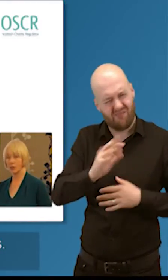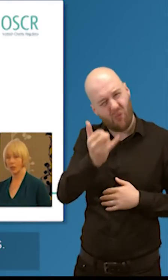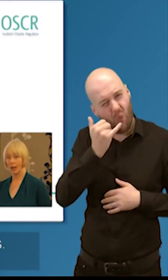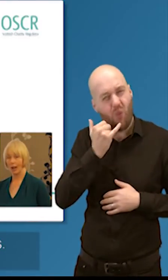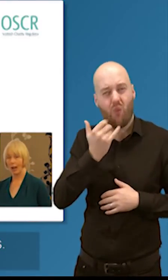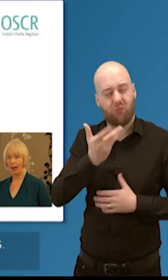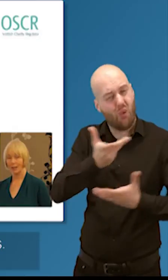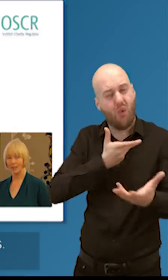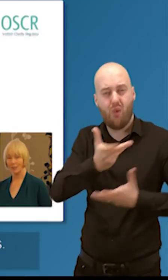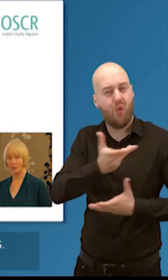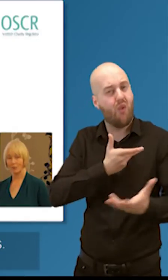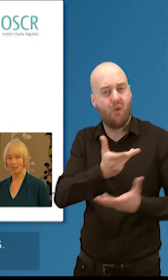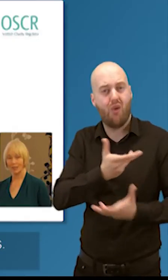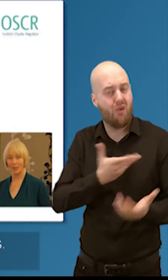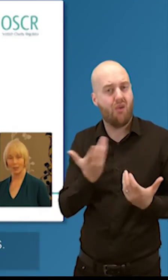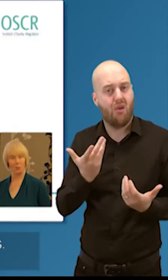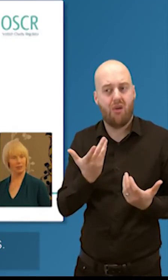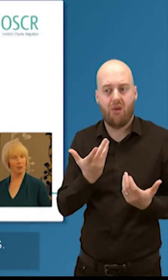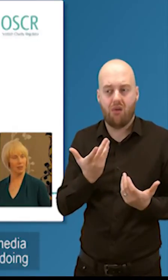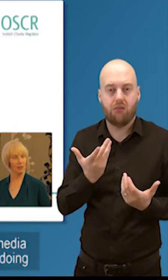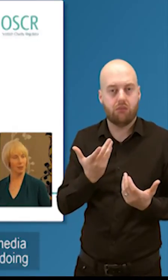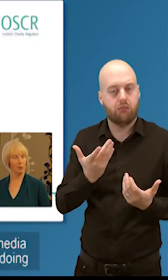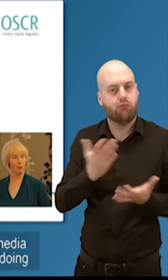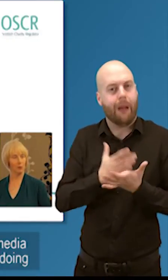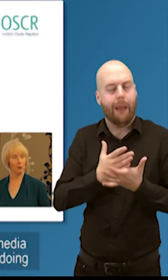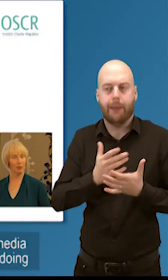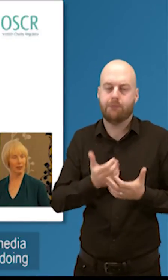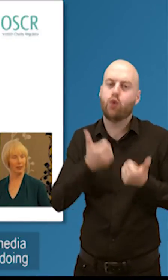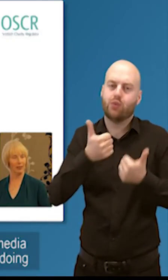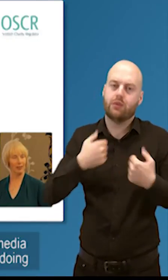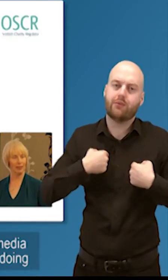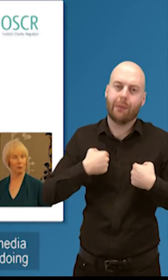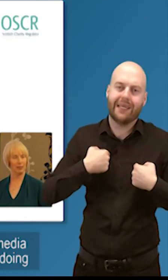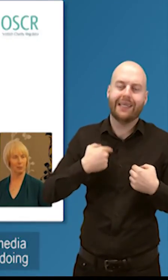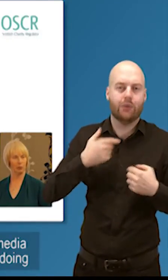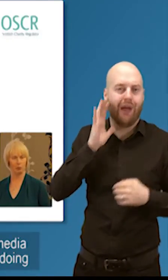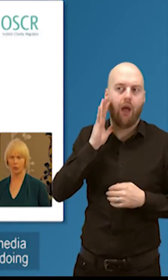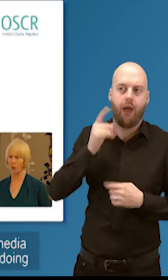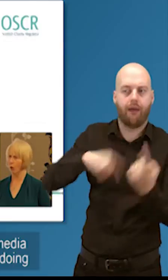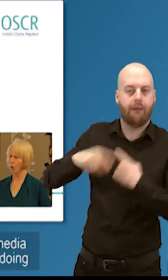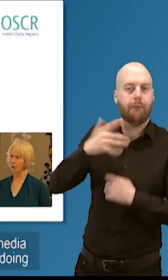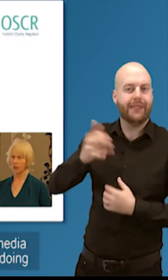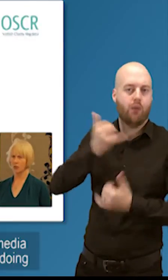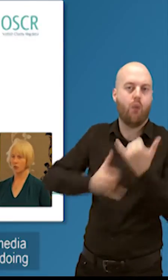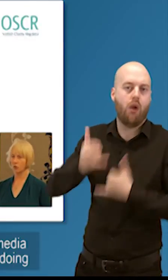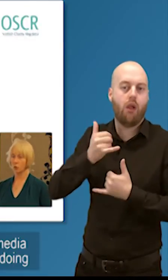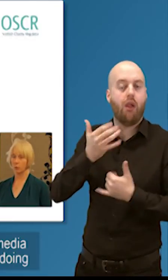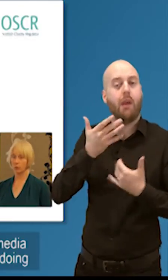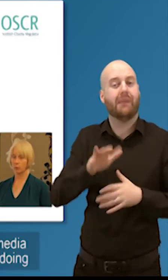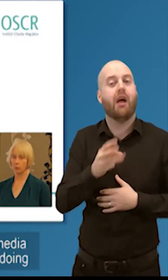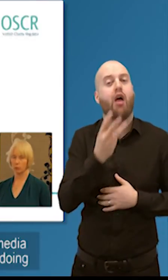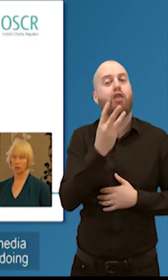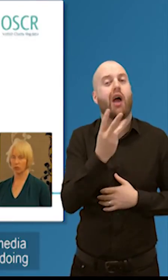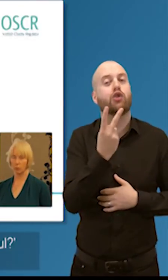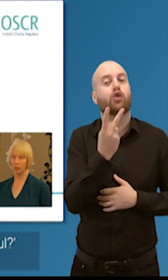three years I think that's a real success but interestingly when we were looking at that in the media media were saying oh that's 320